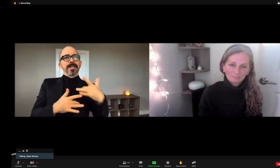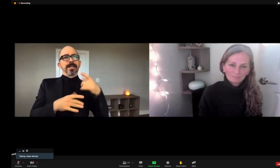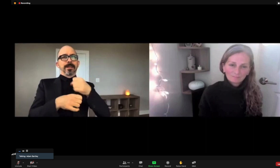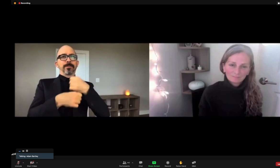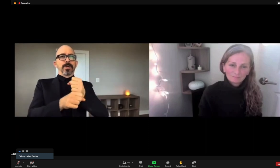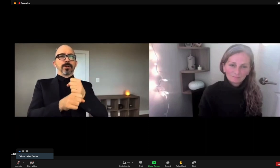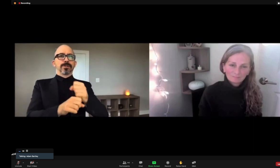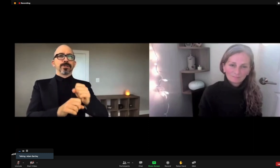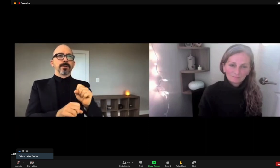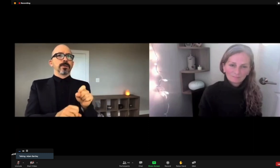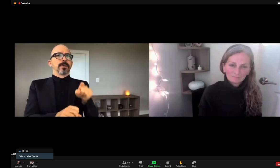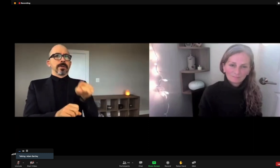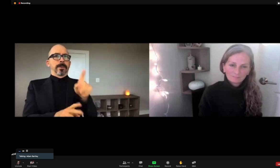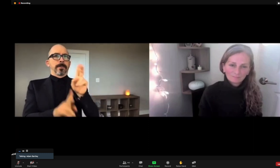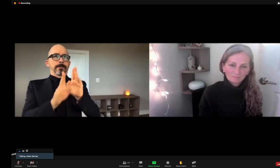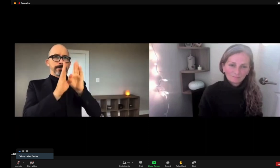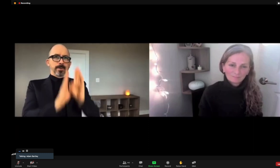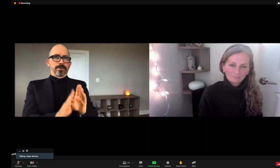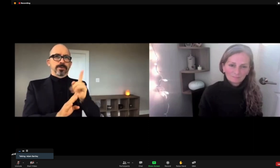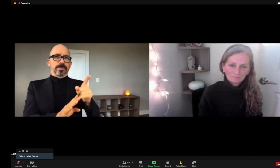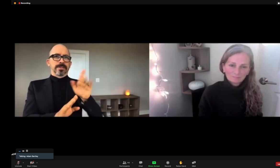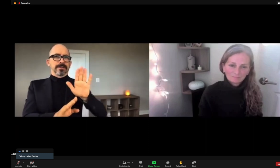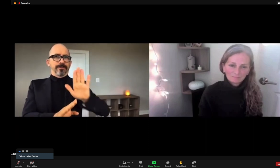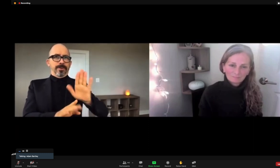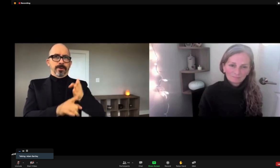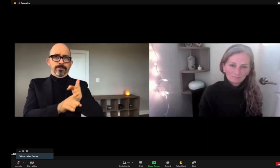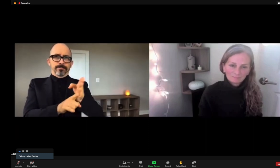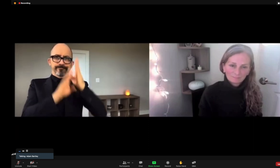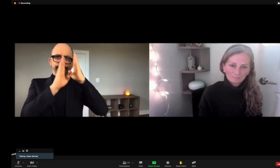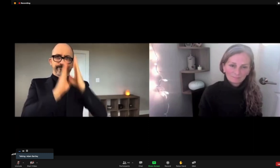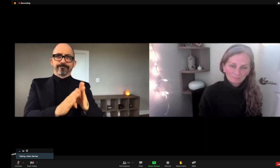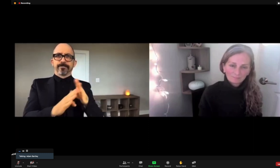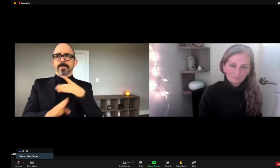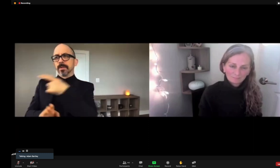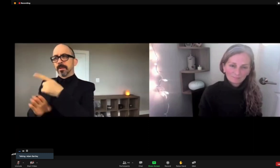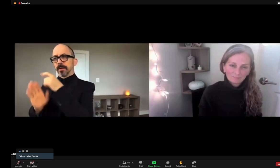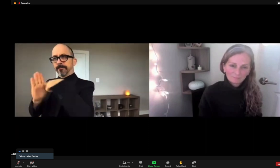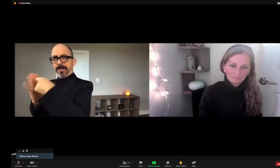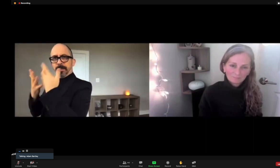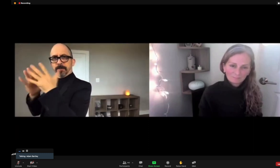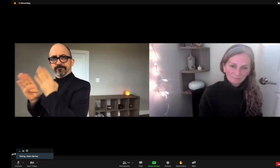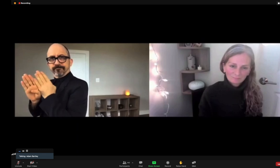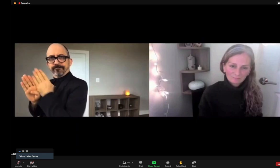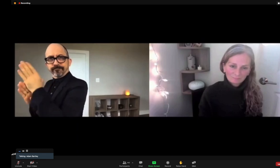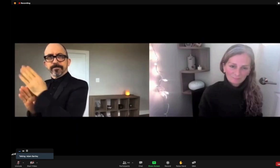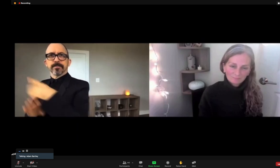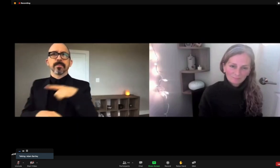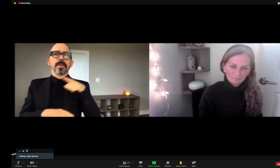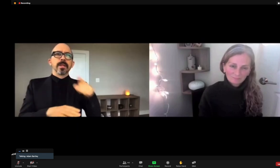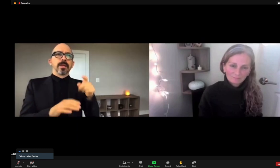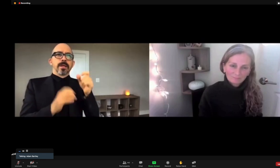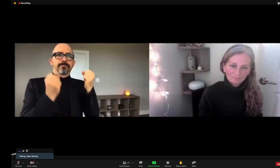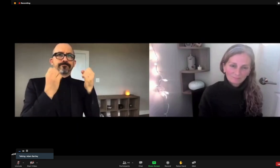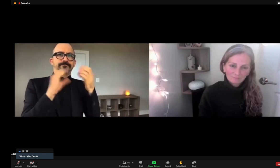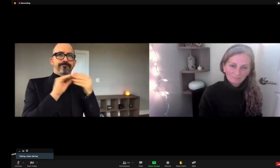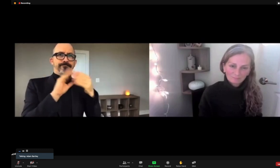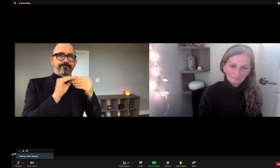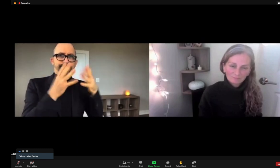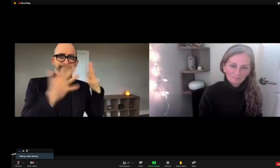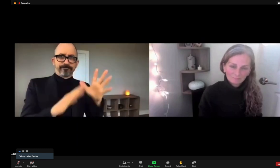that opportunity for that conversation. It typically falls to somebody who is merely in their discipline to control their